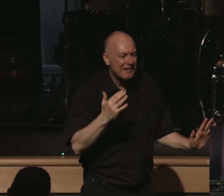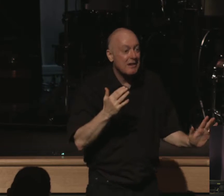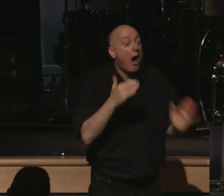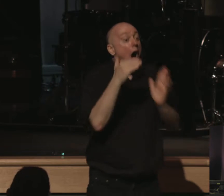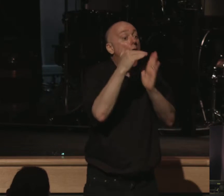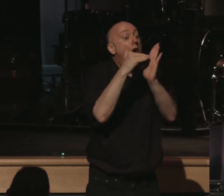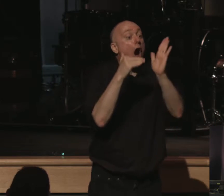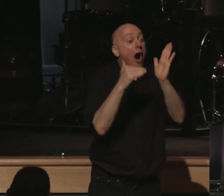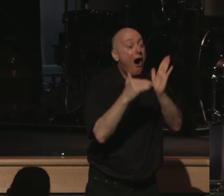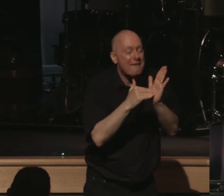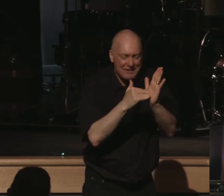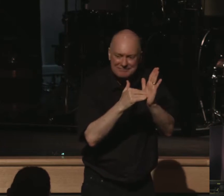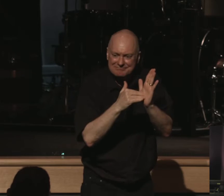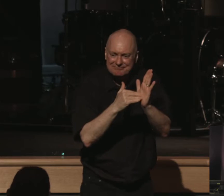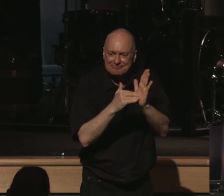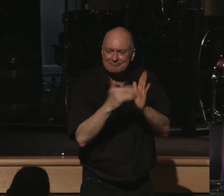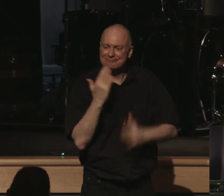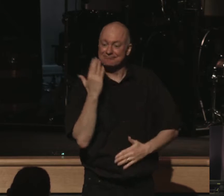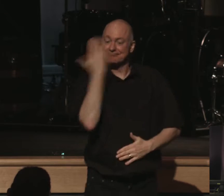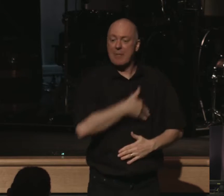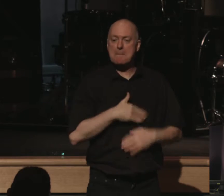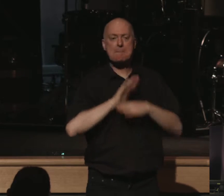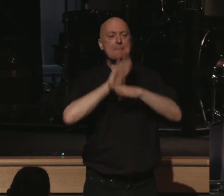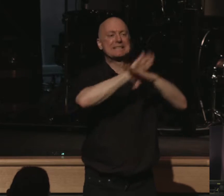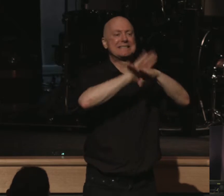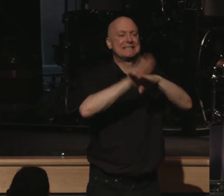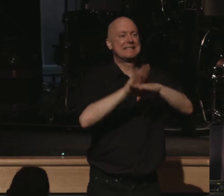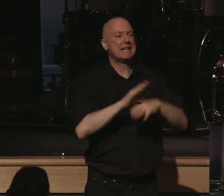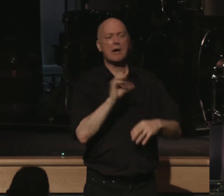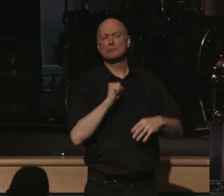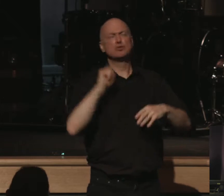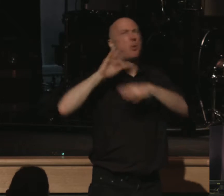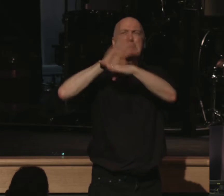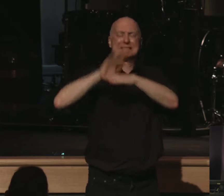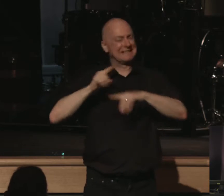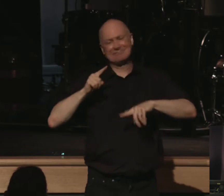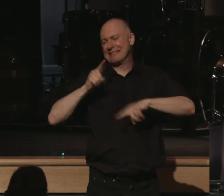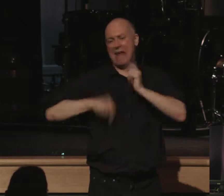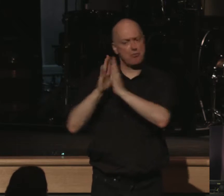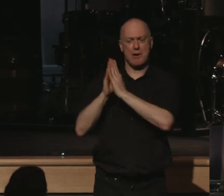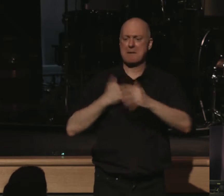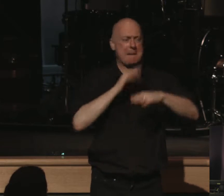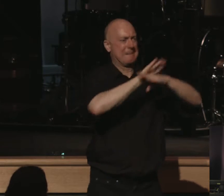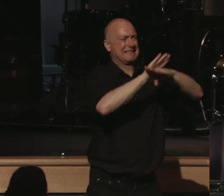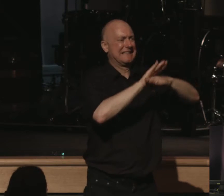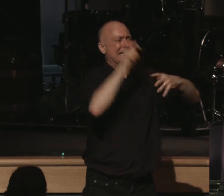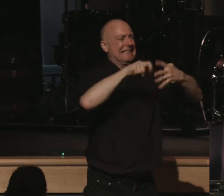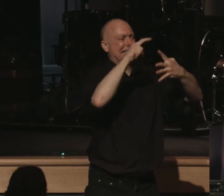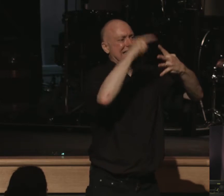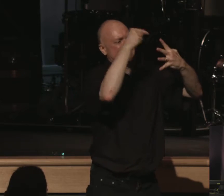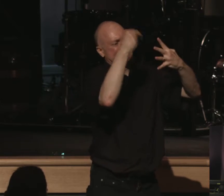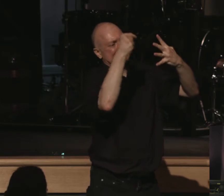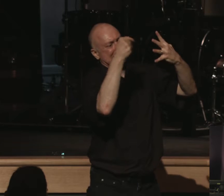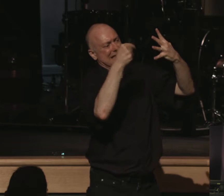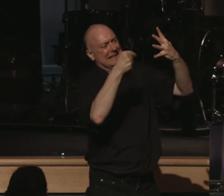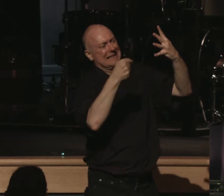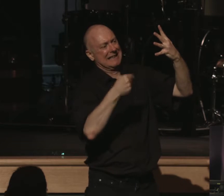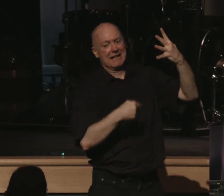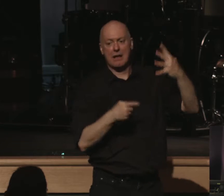It often disguises itself in busyness. I'm so busy. I'm so busy. I'm so busy. I got to do this. I got to do this. I got to do this. And the more that things